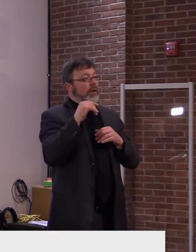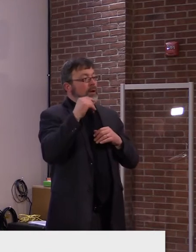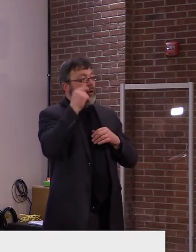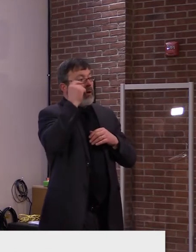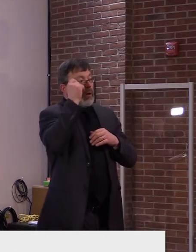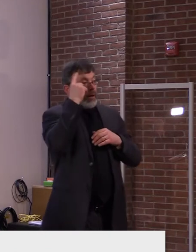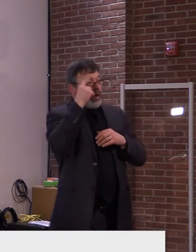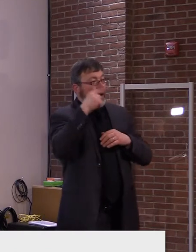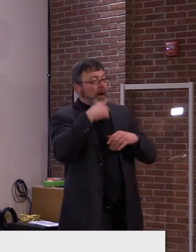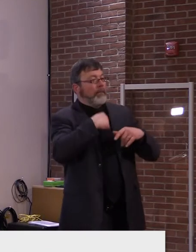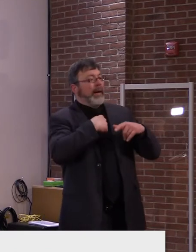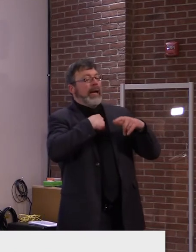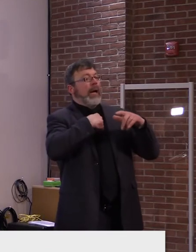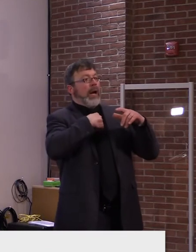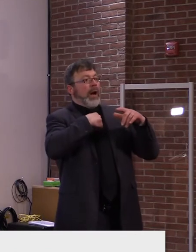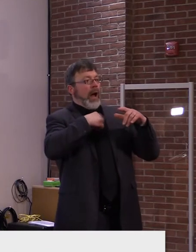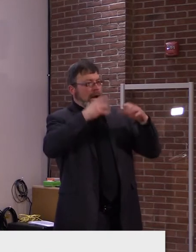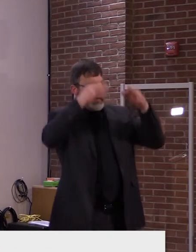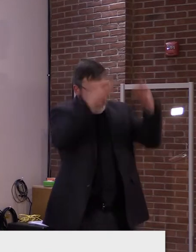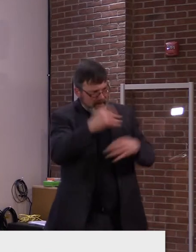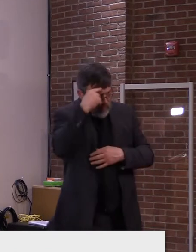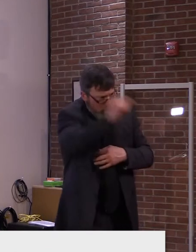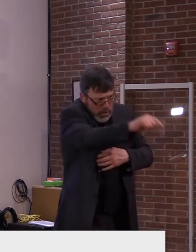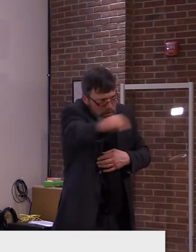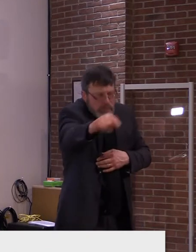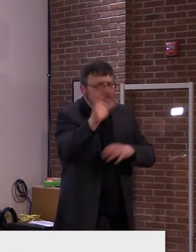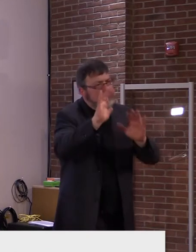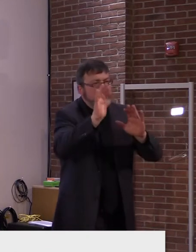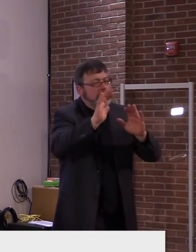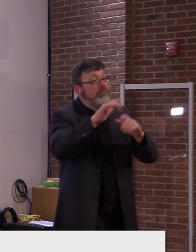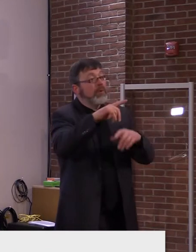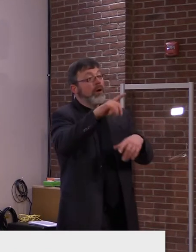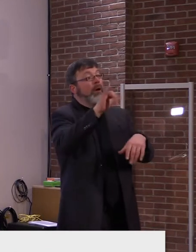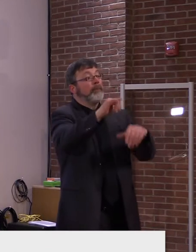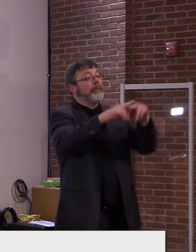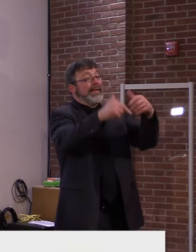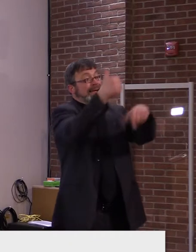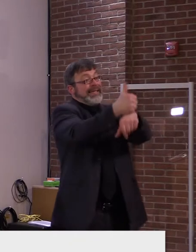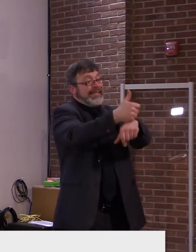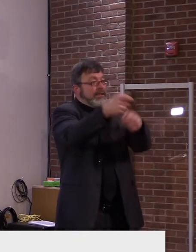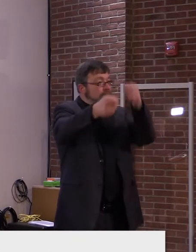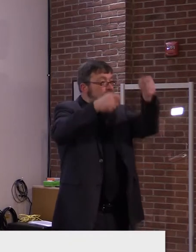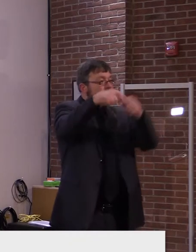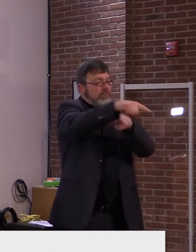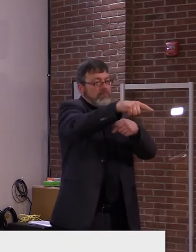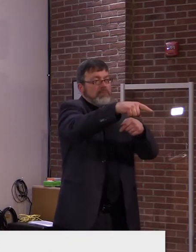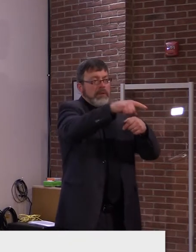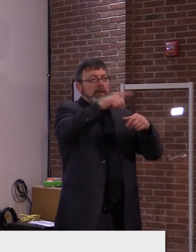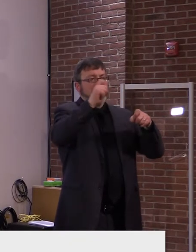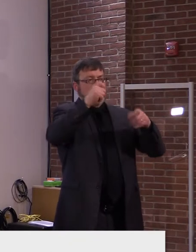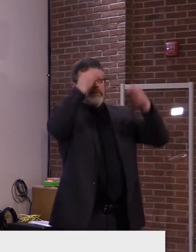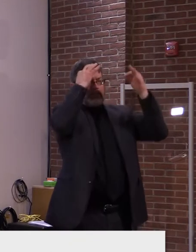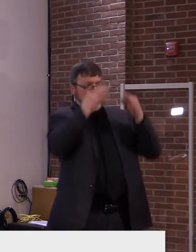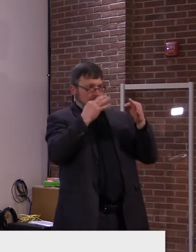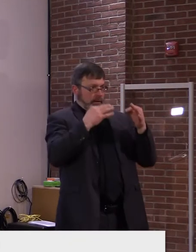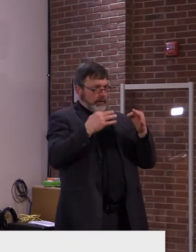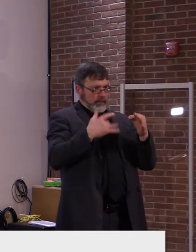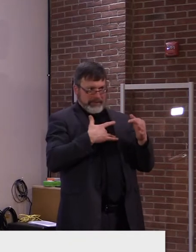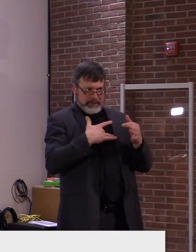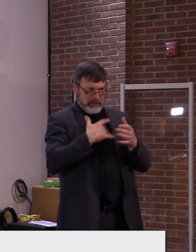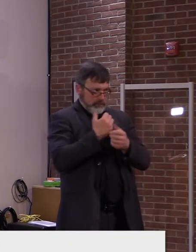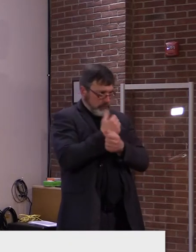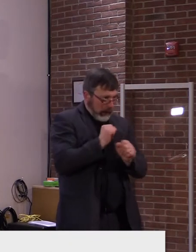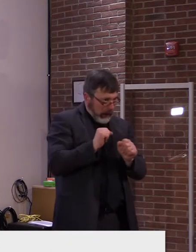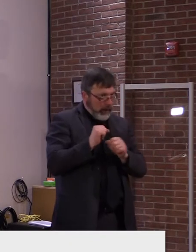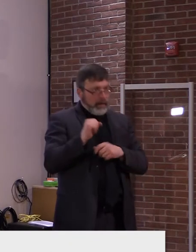what the vaccination sort of requirements are for individuals coming in to visit. But I would assume that